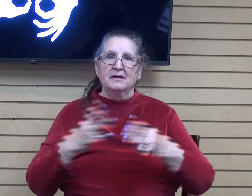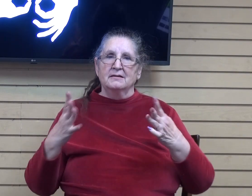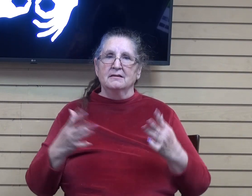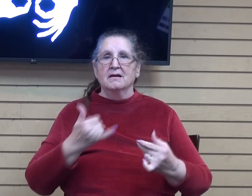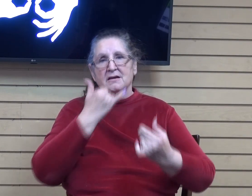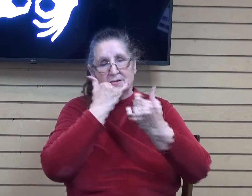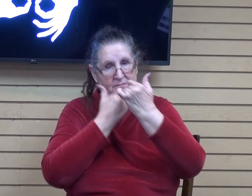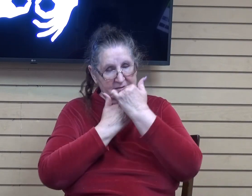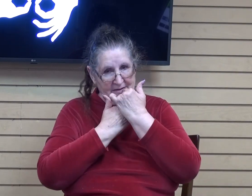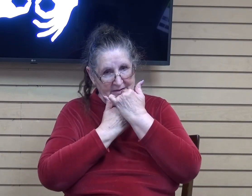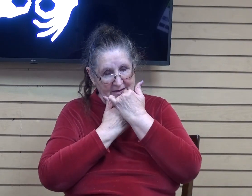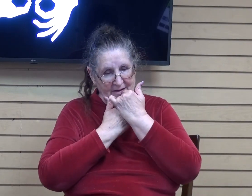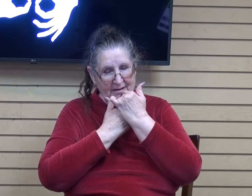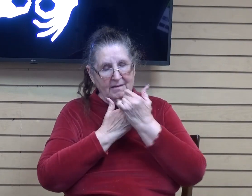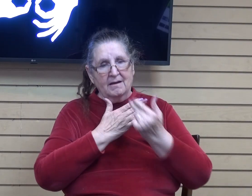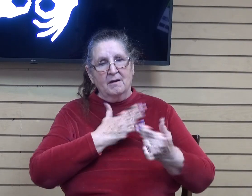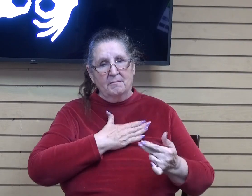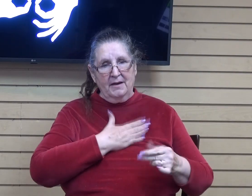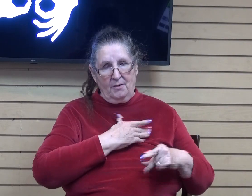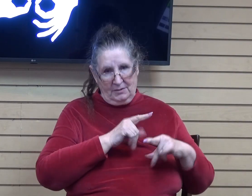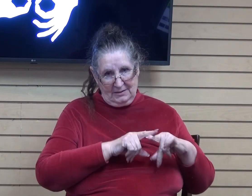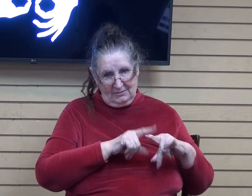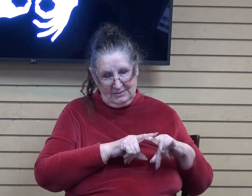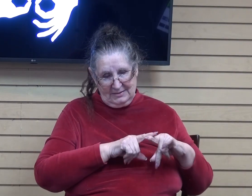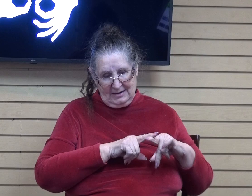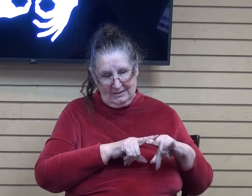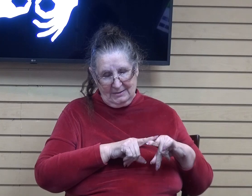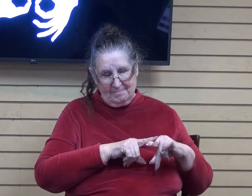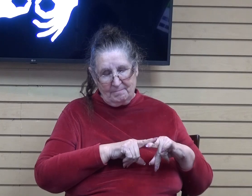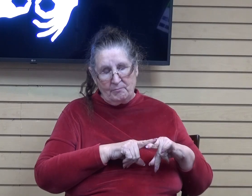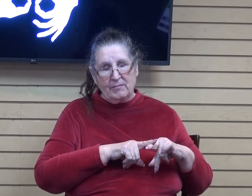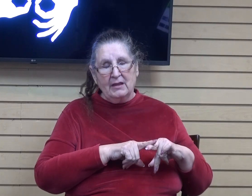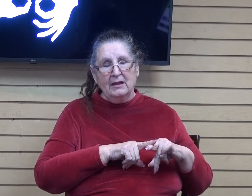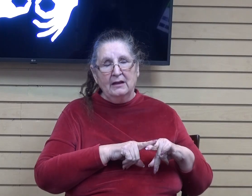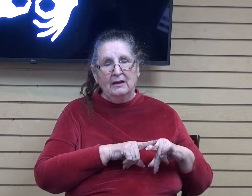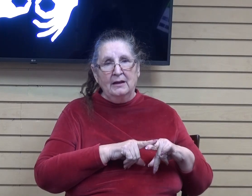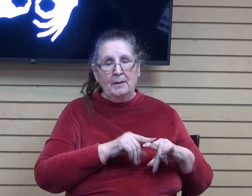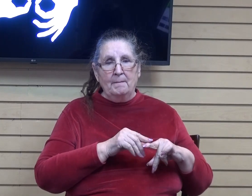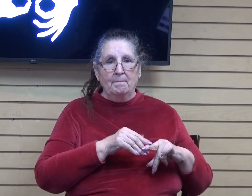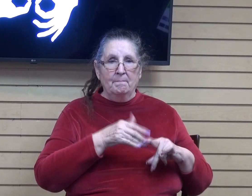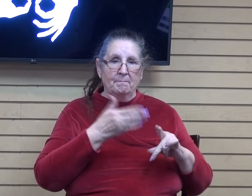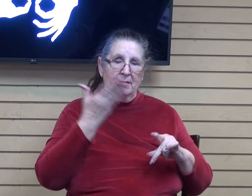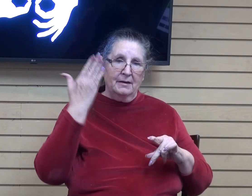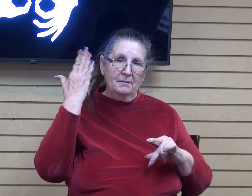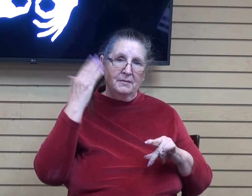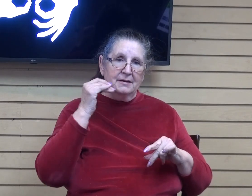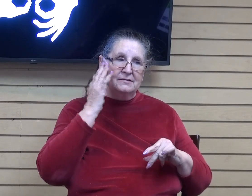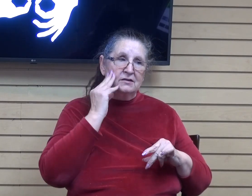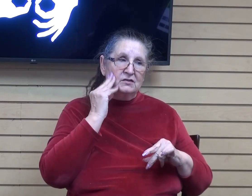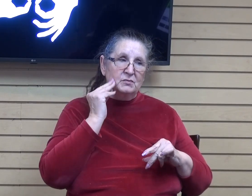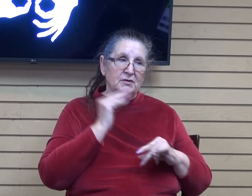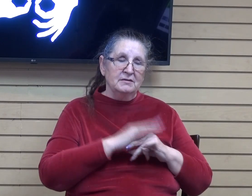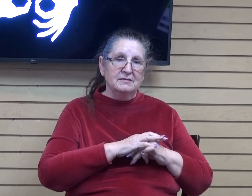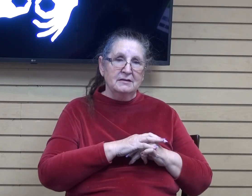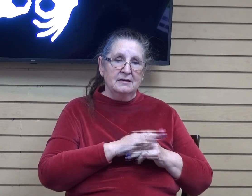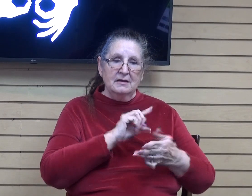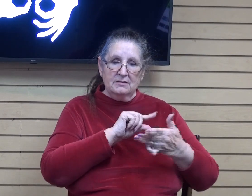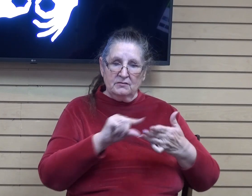going on my own understanding and my past experiences and this verse helps me to recognize